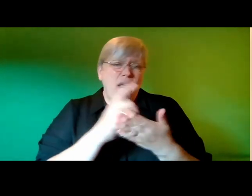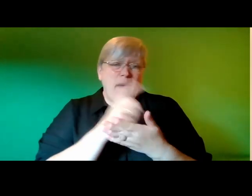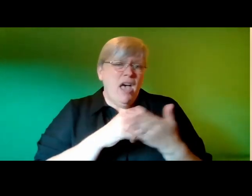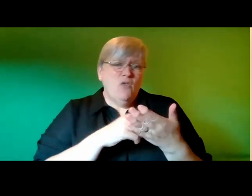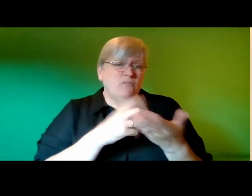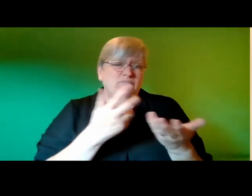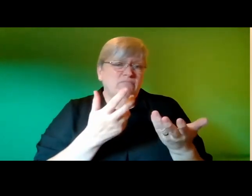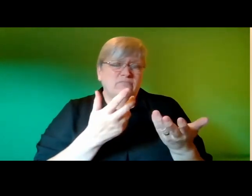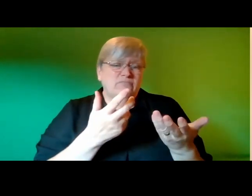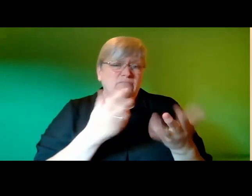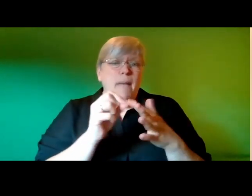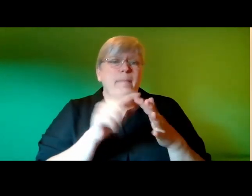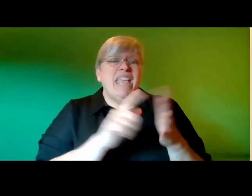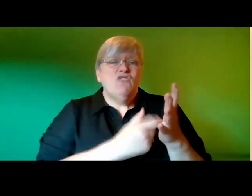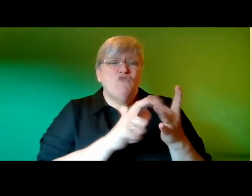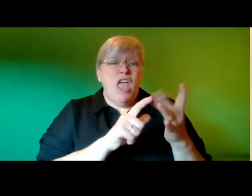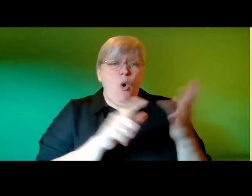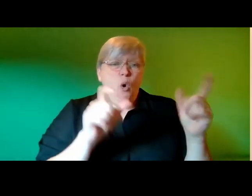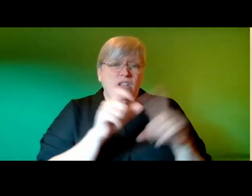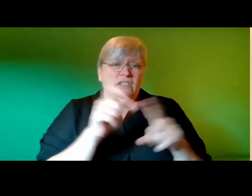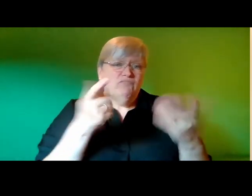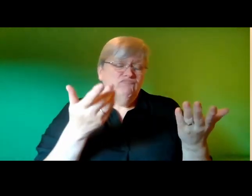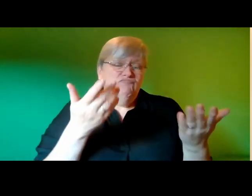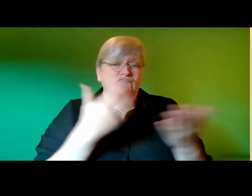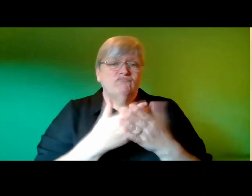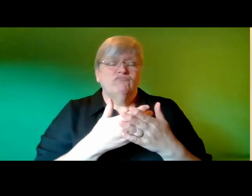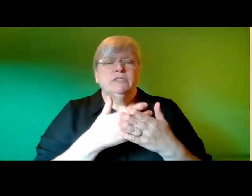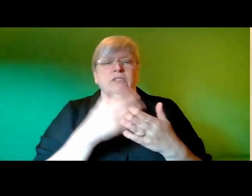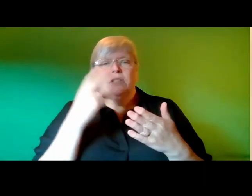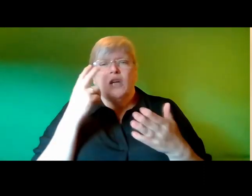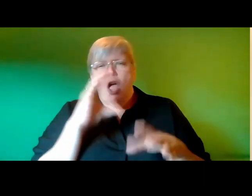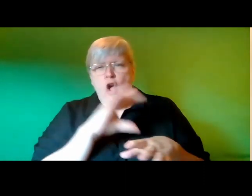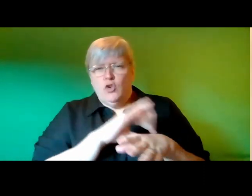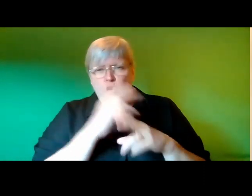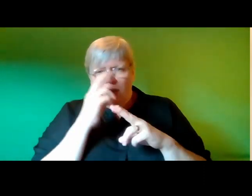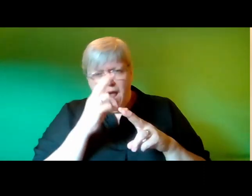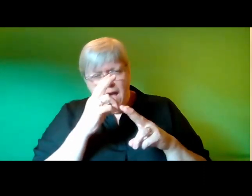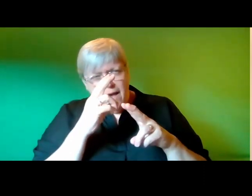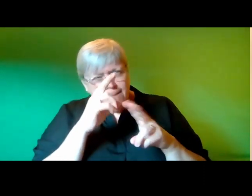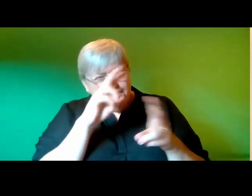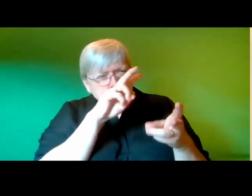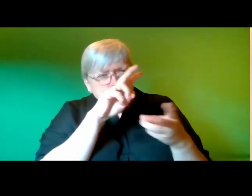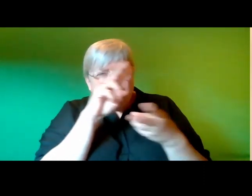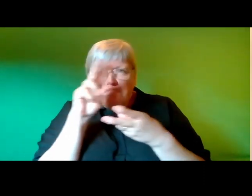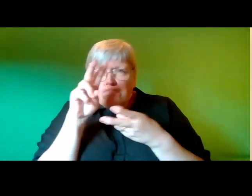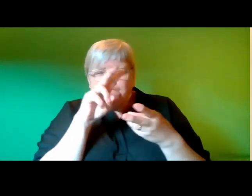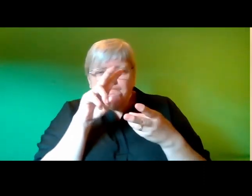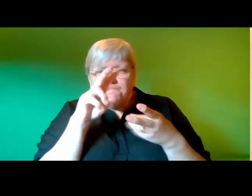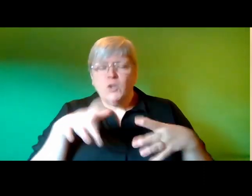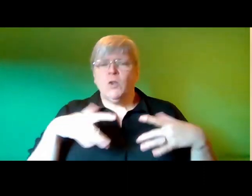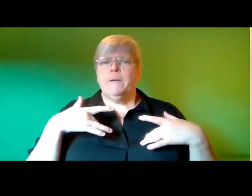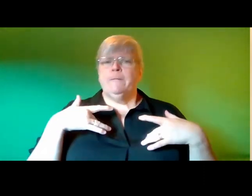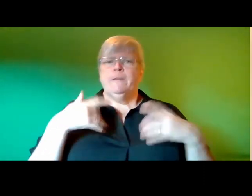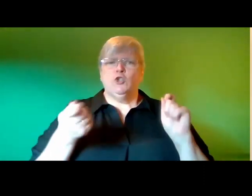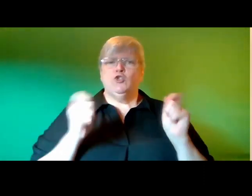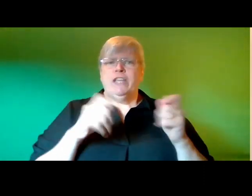there is a brief silence as the doctor's eyes are fixated on the screen katie notices the mood in the room shift to something